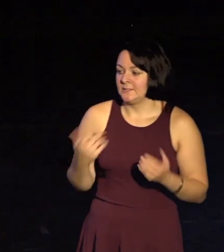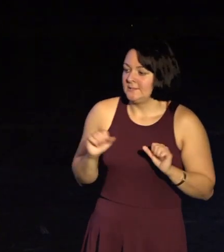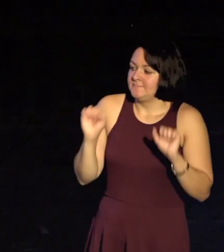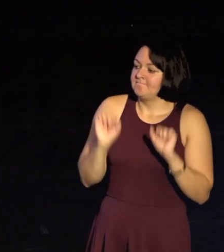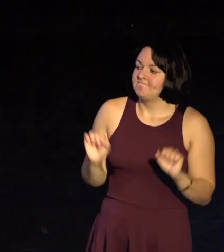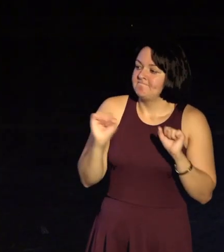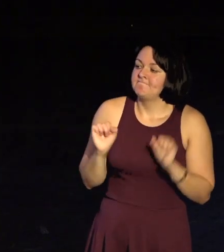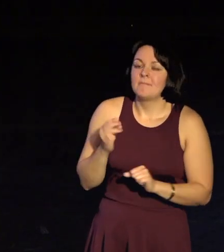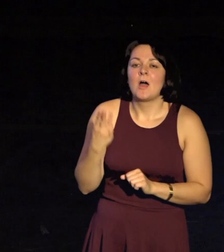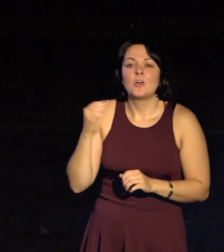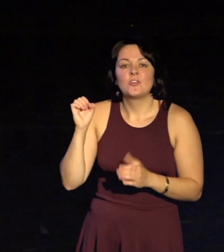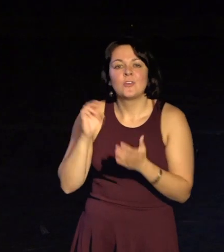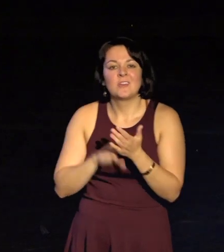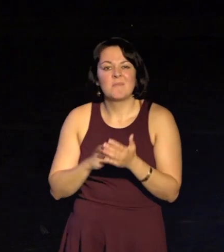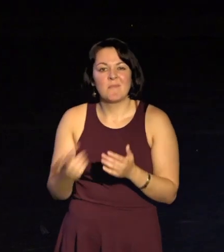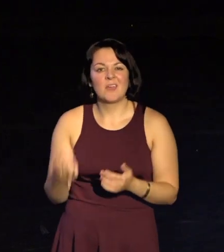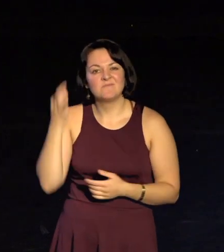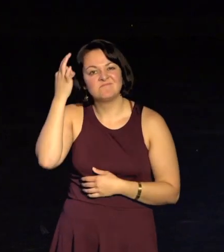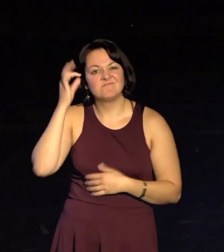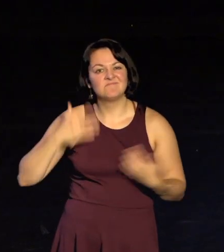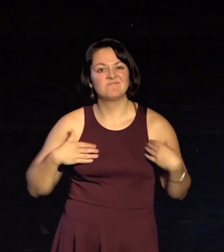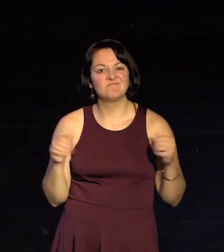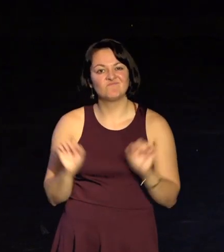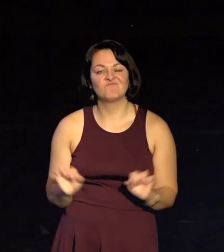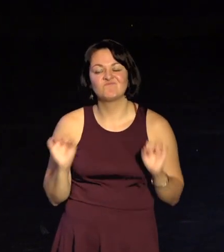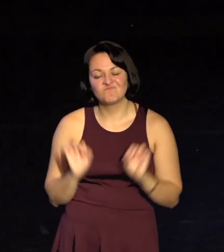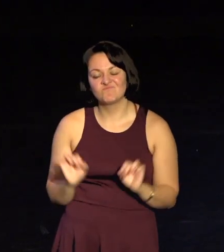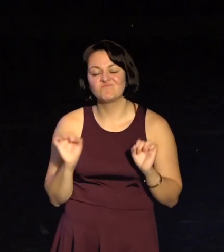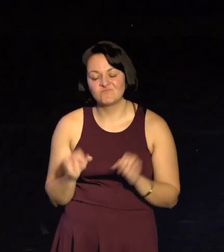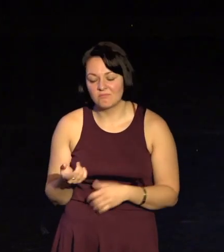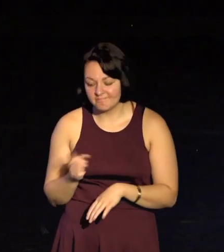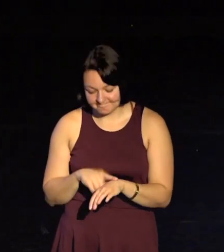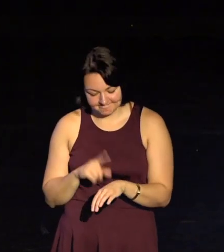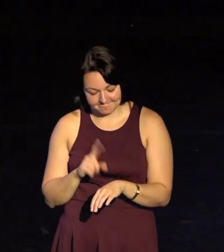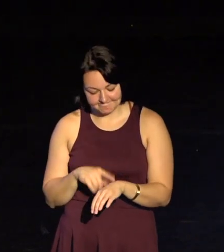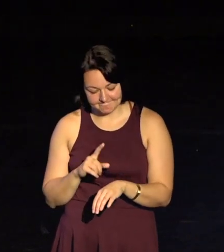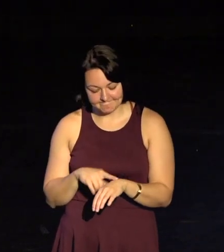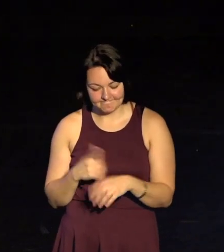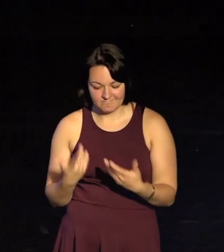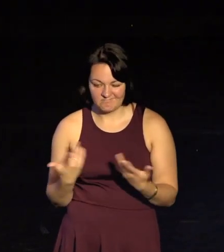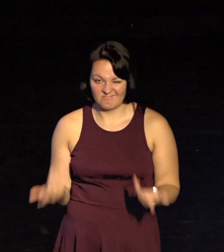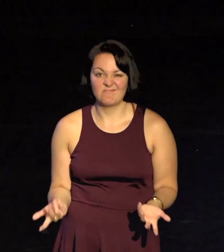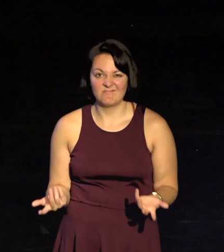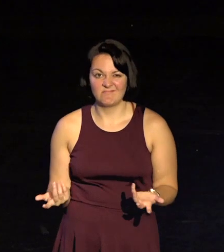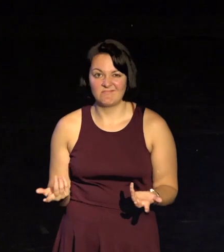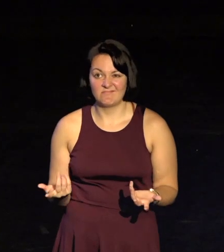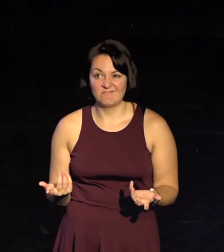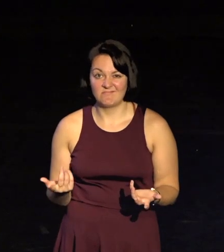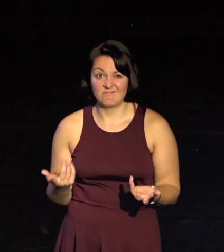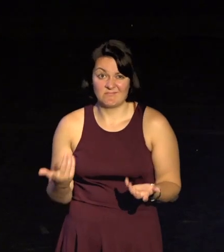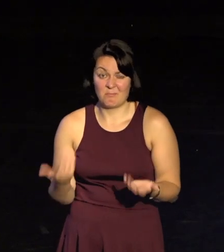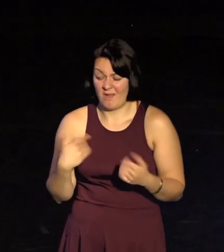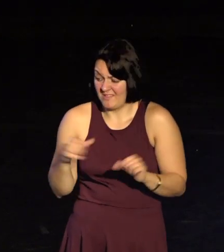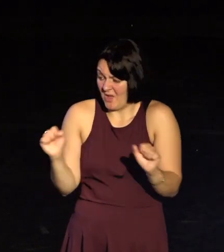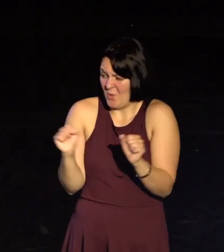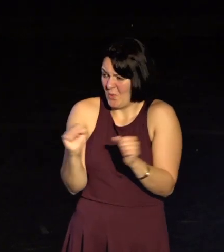minutes for the next train. And I'm upstairs because in the walkway it might be five degrees instead of